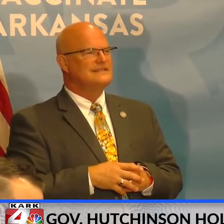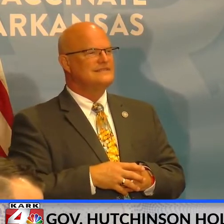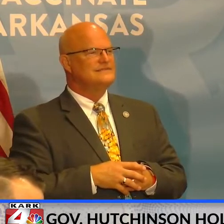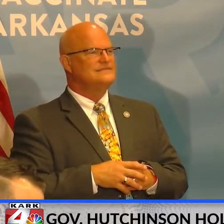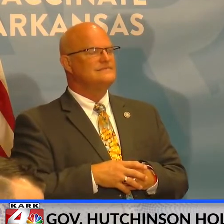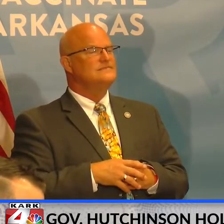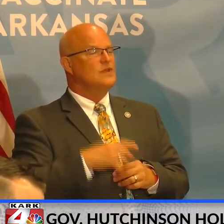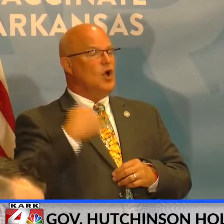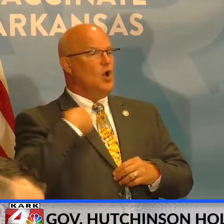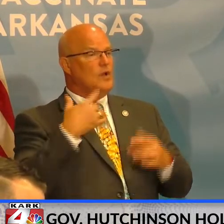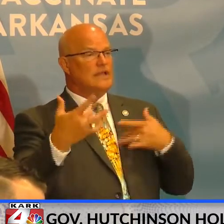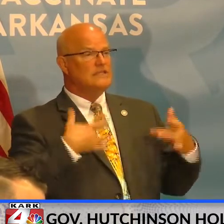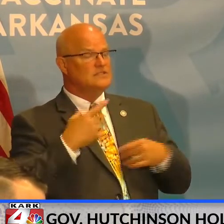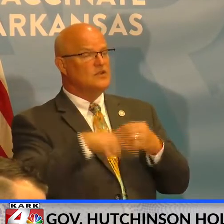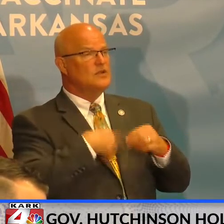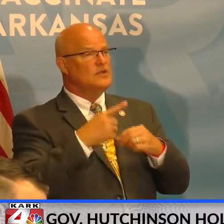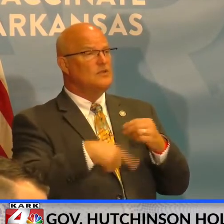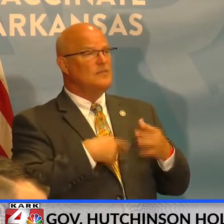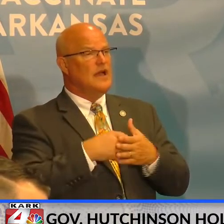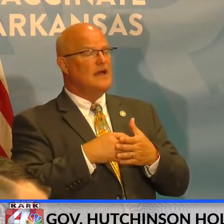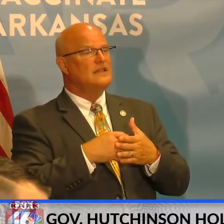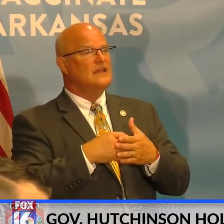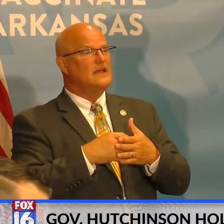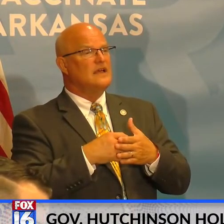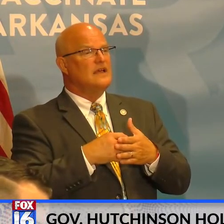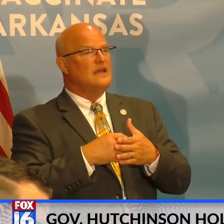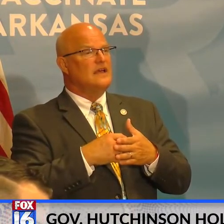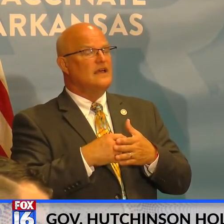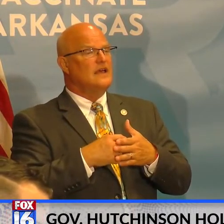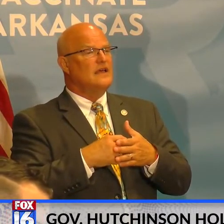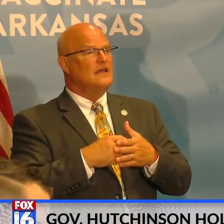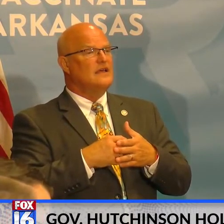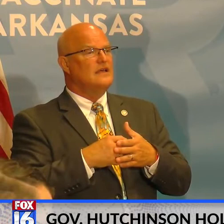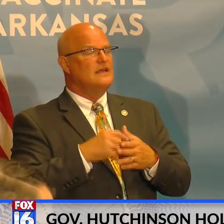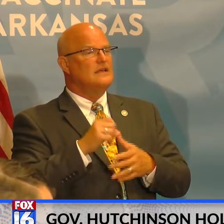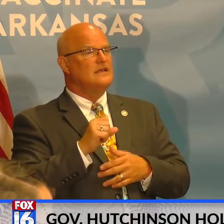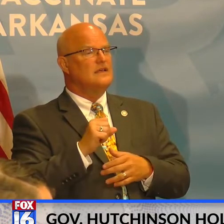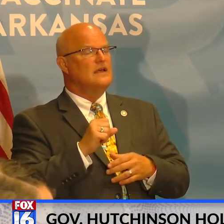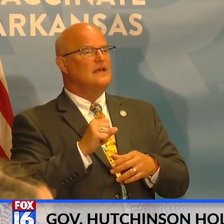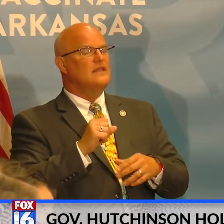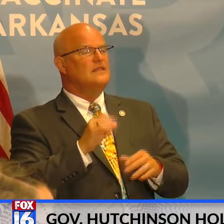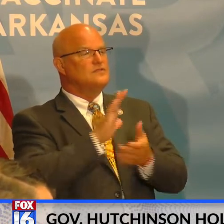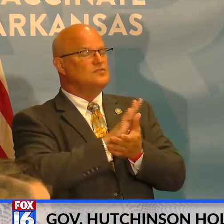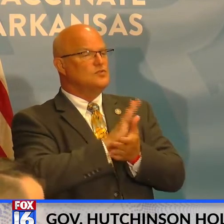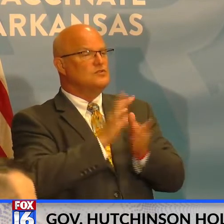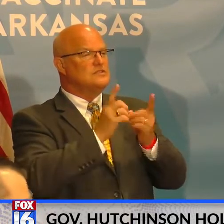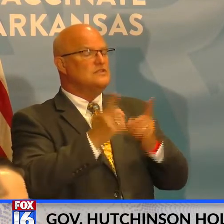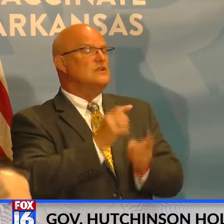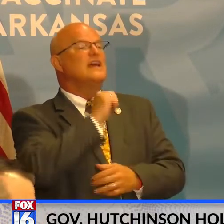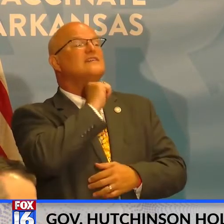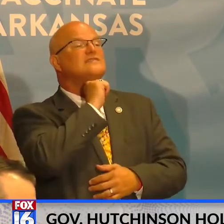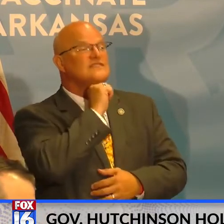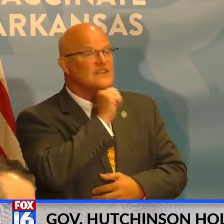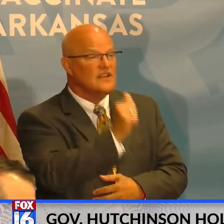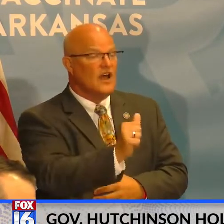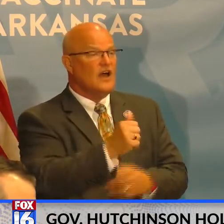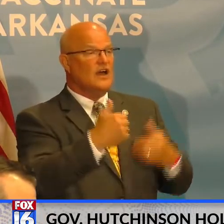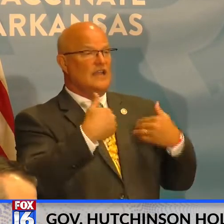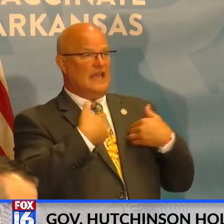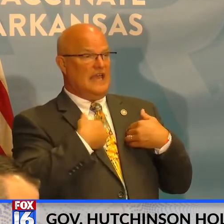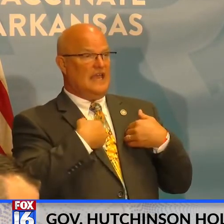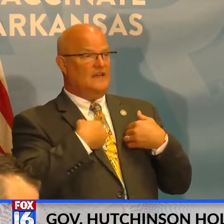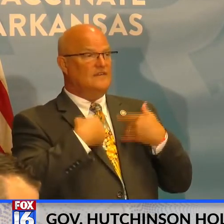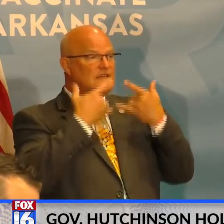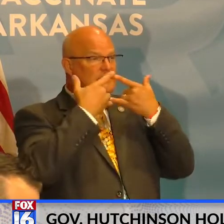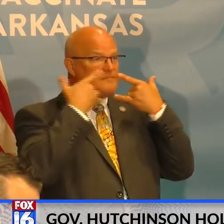Are we concerned about school districts that have not enacted mask requirements for inside school districts? And when do we